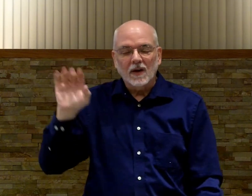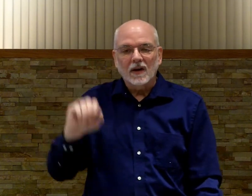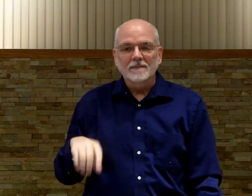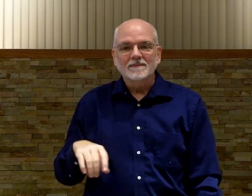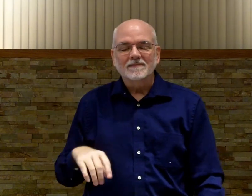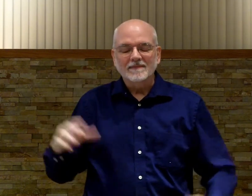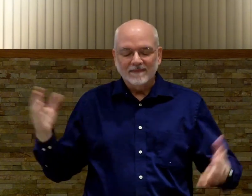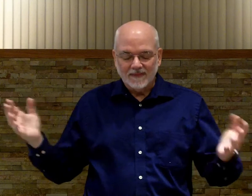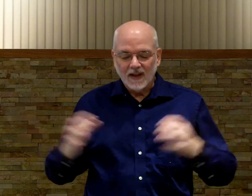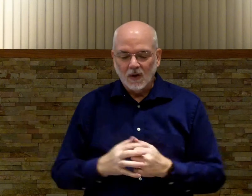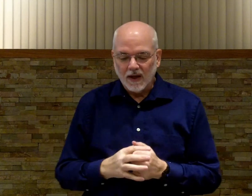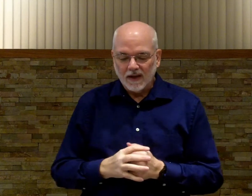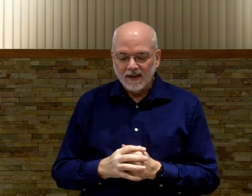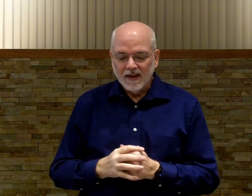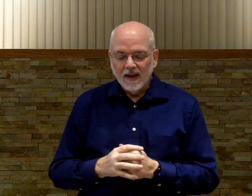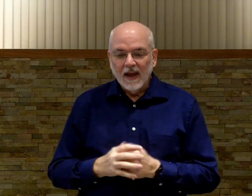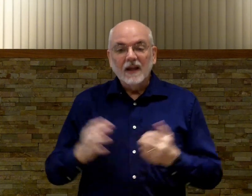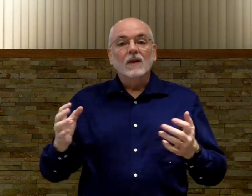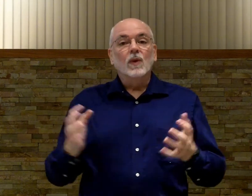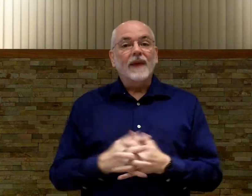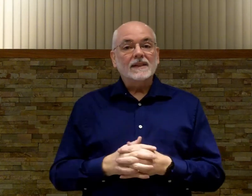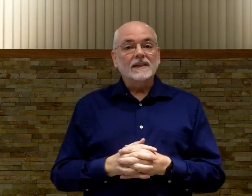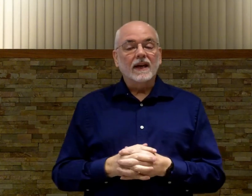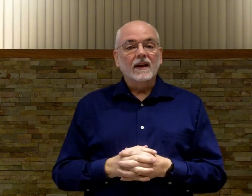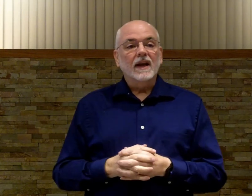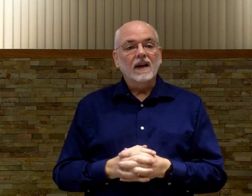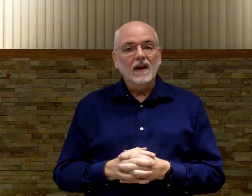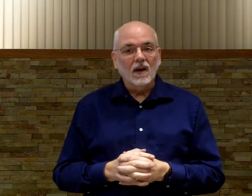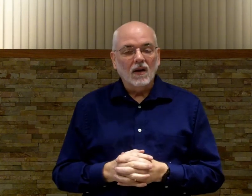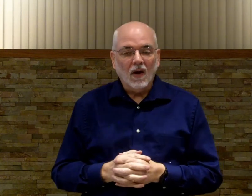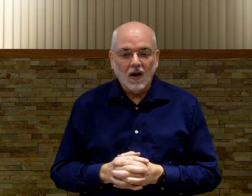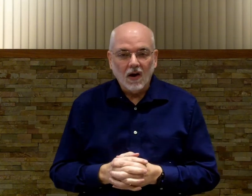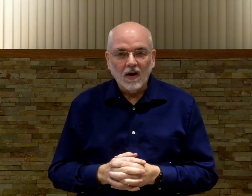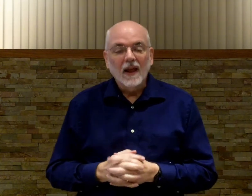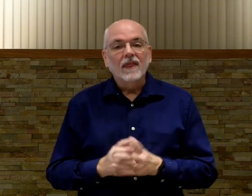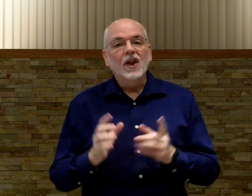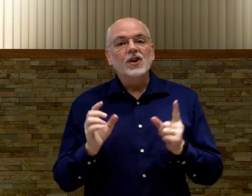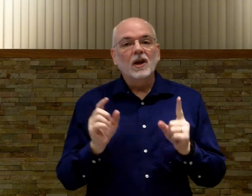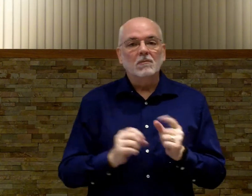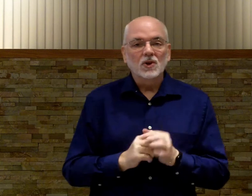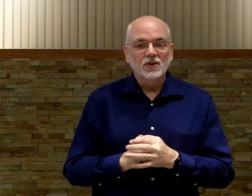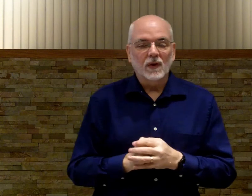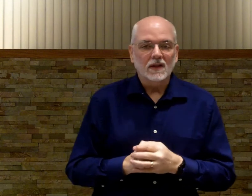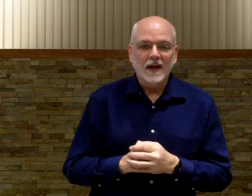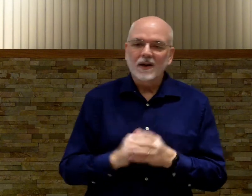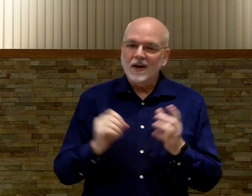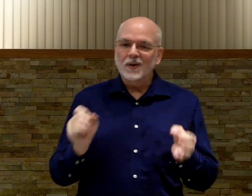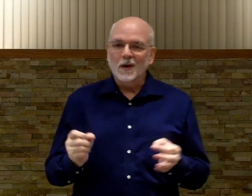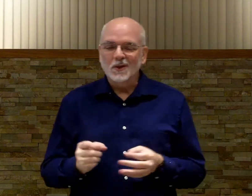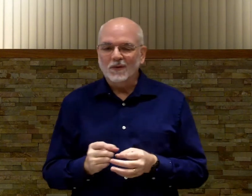All right? Okay. All With that said, here are the numbers first. And I'm going to go to the numbers